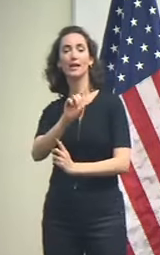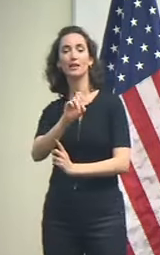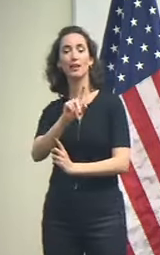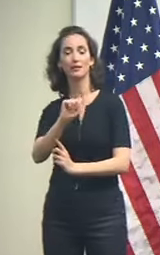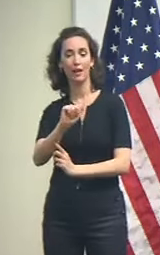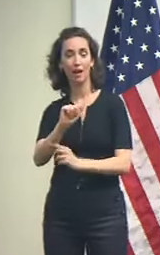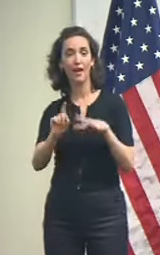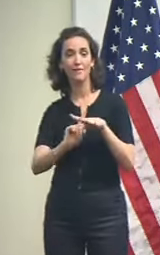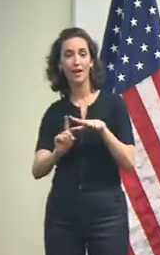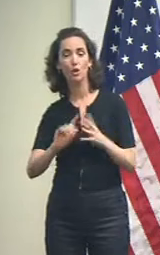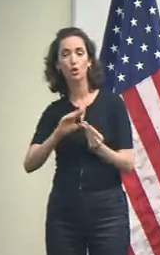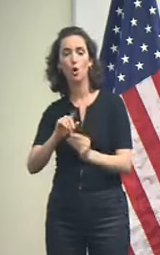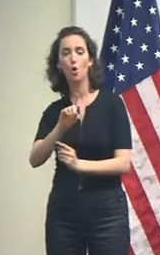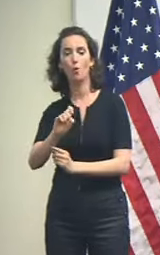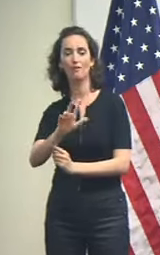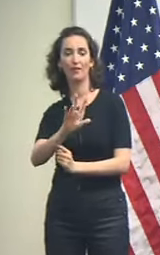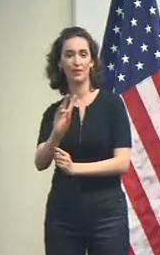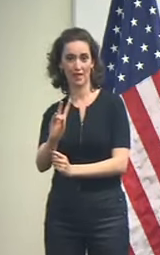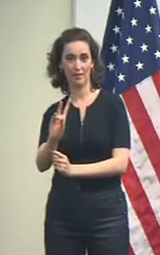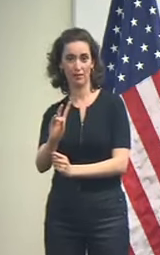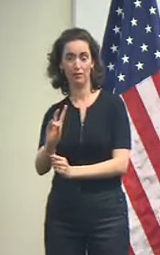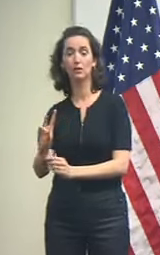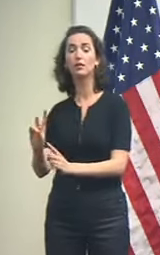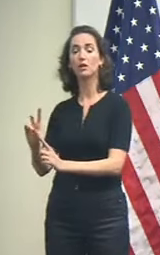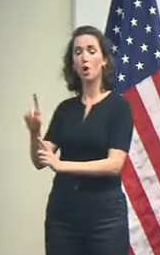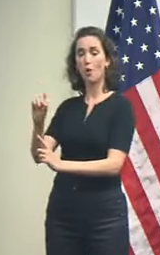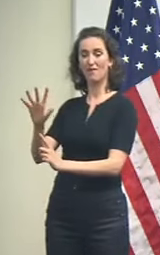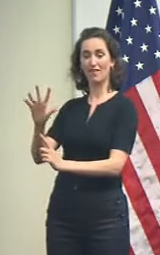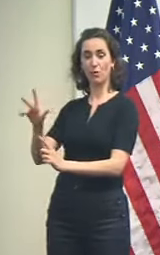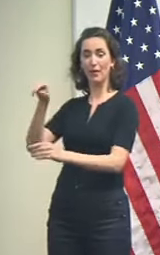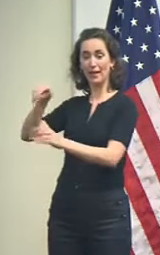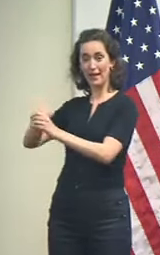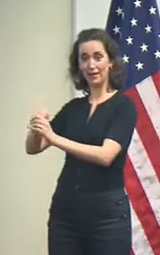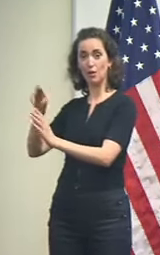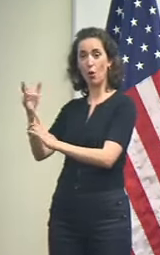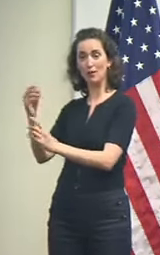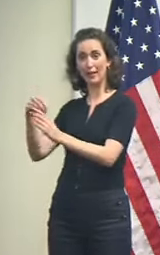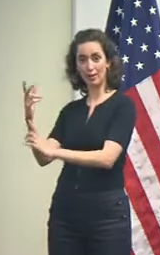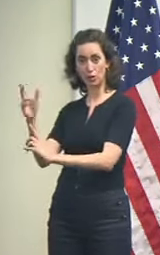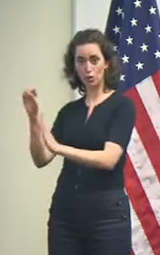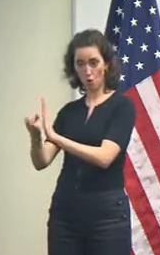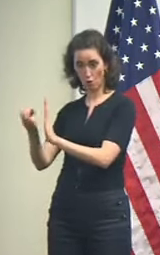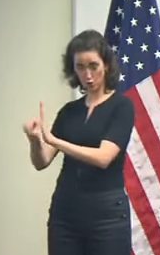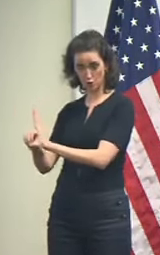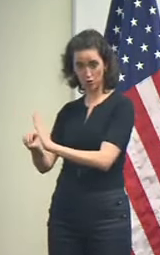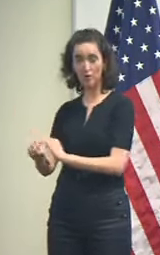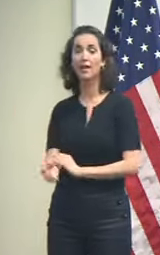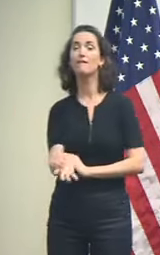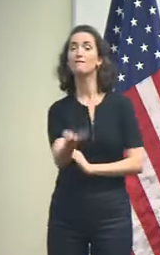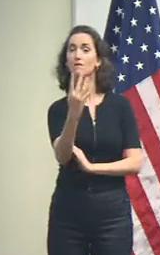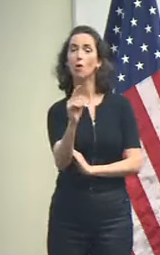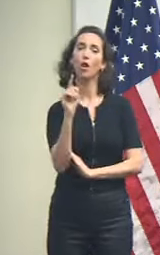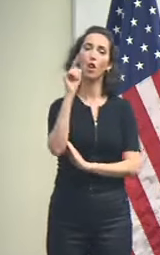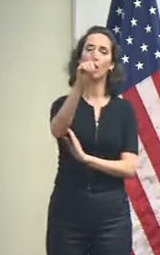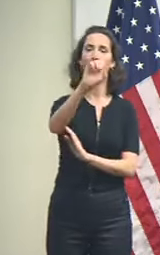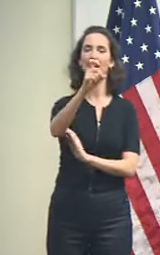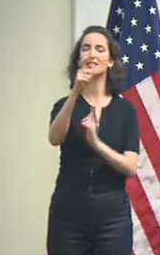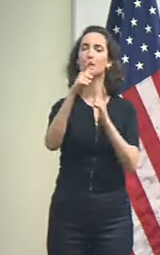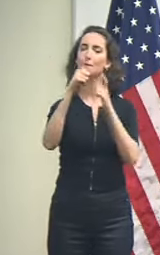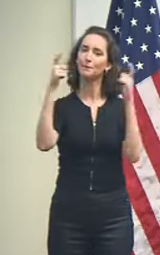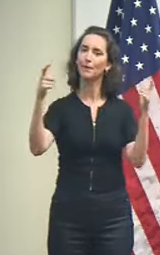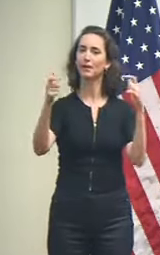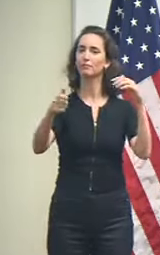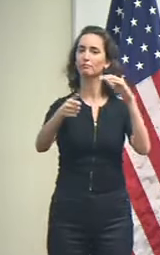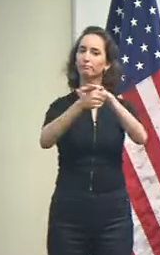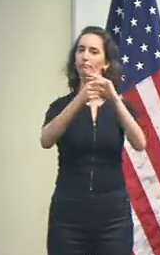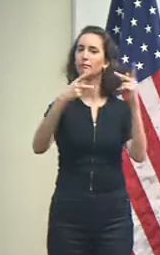153 of whom are in one New Orleans hotel, and there are four in the mega-shelter in Alexandria.